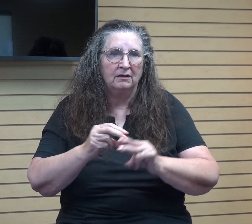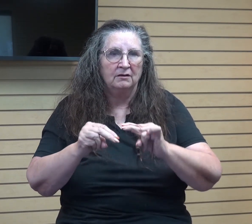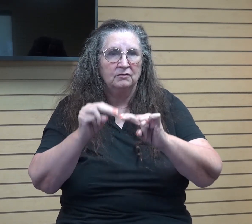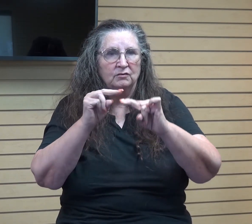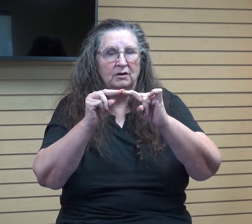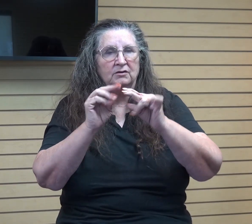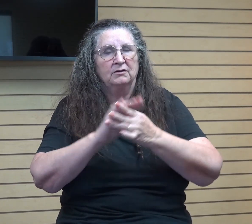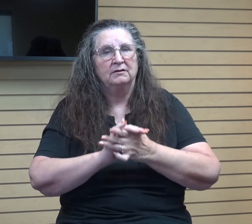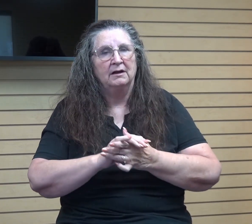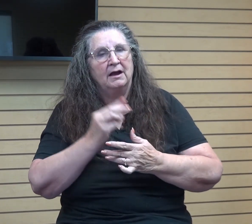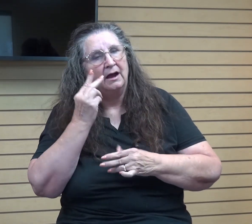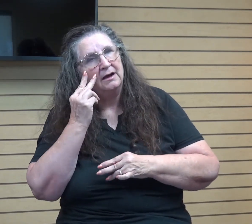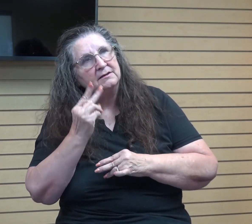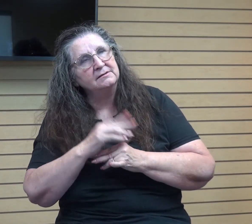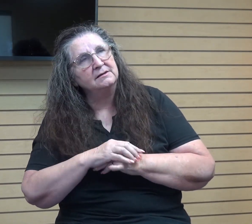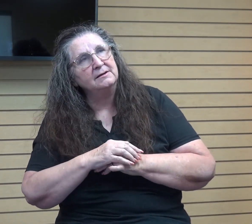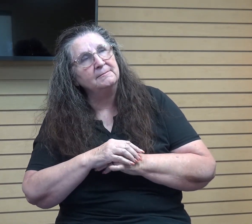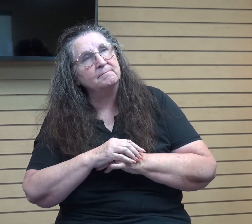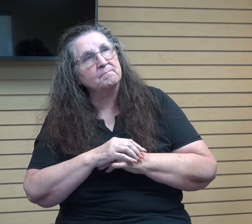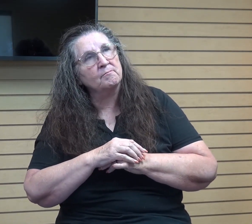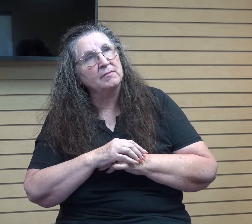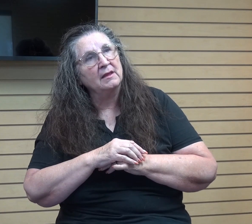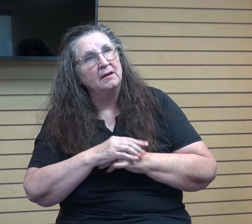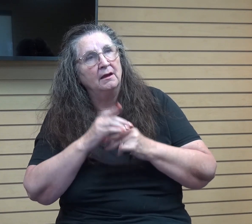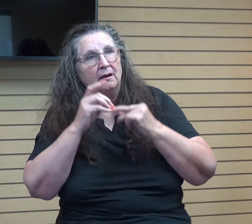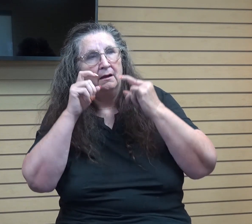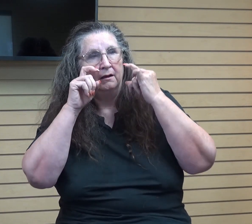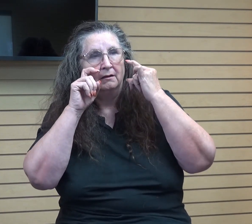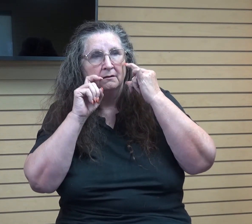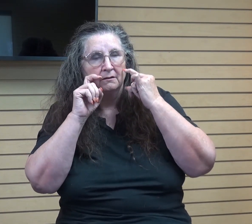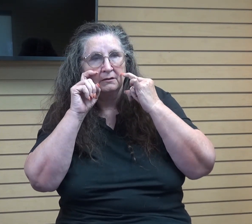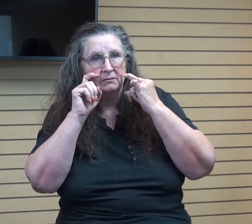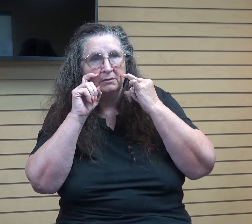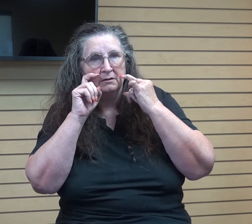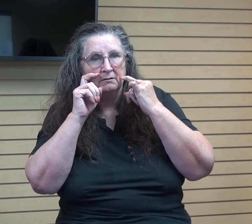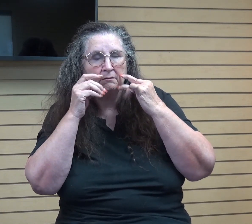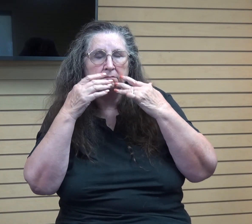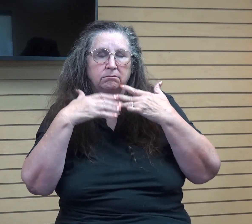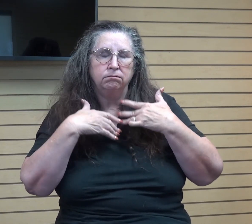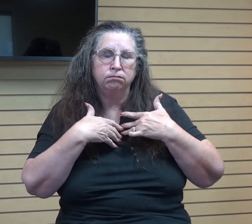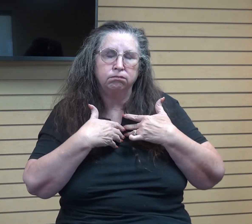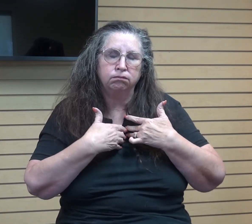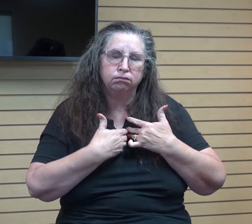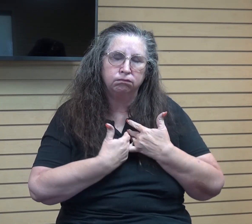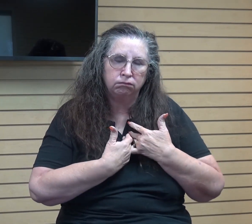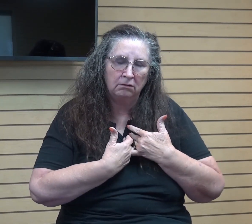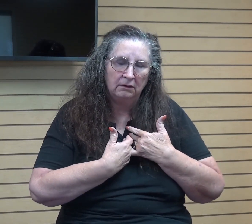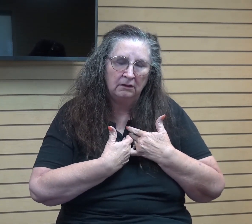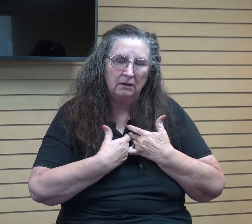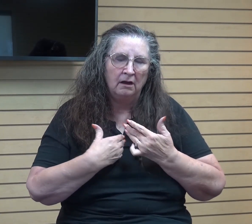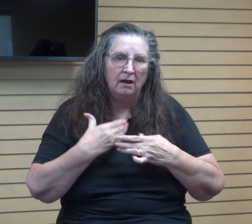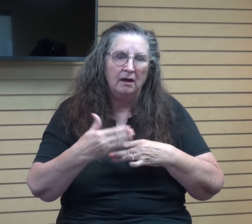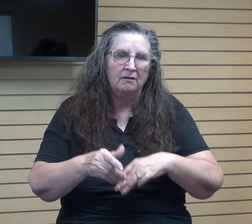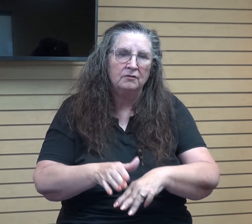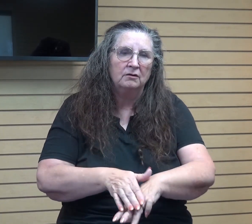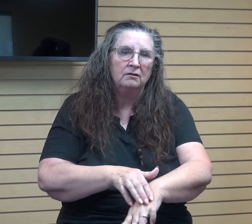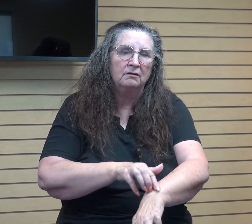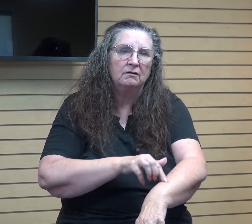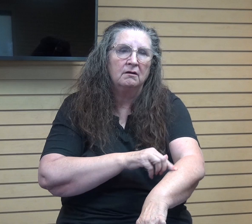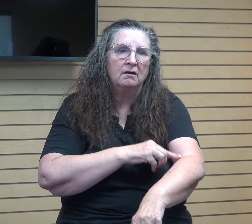expression on his face of exhaustion after the longest day's work. And I viewed him